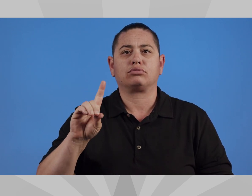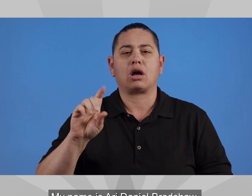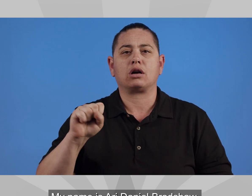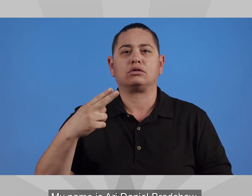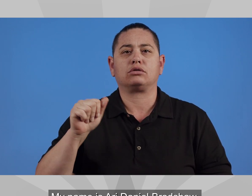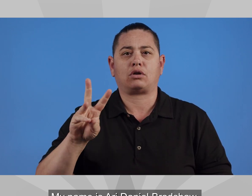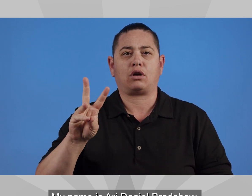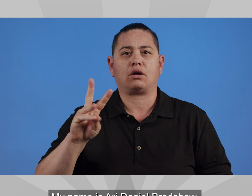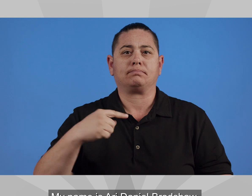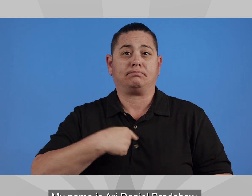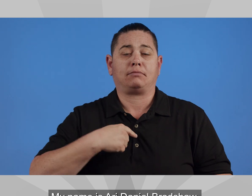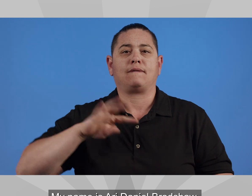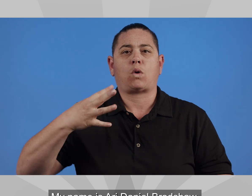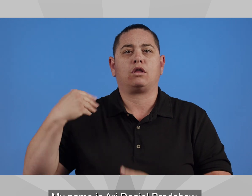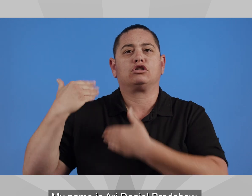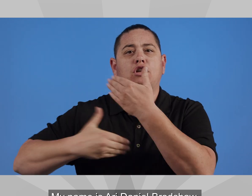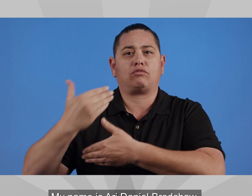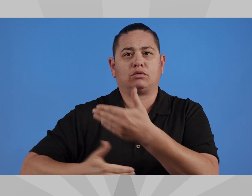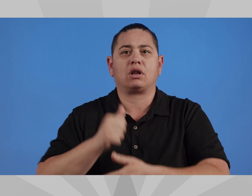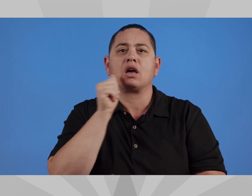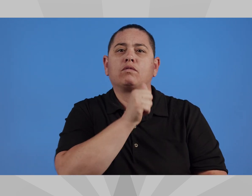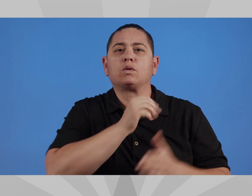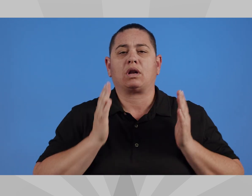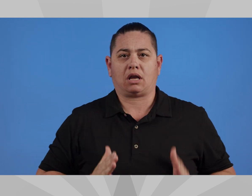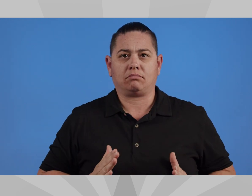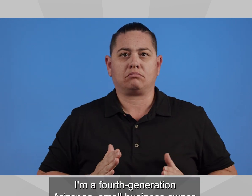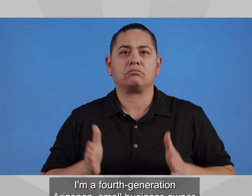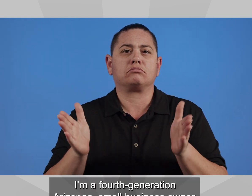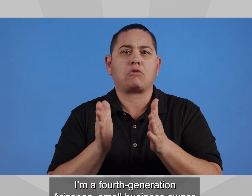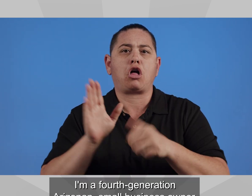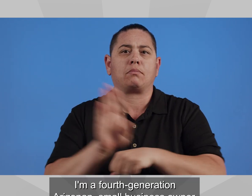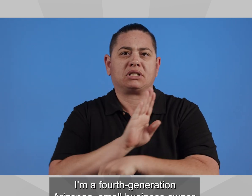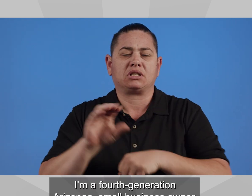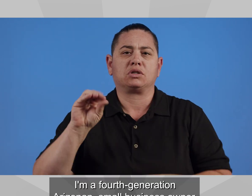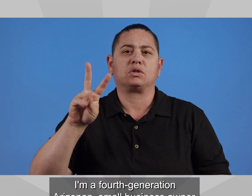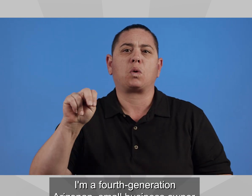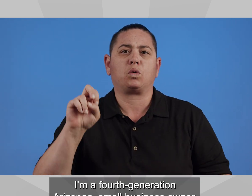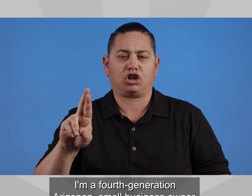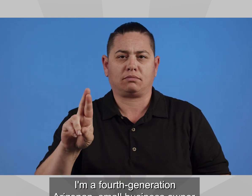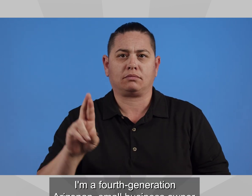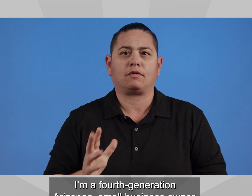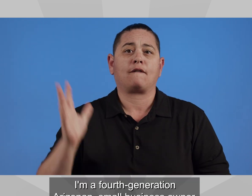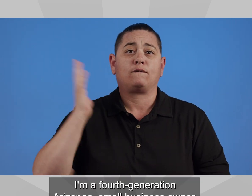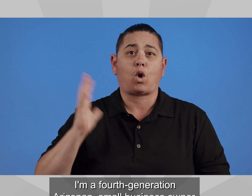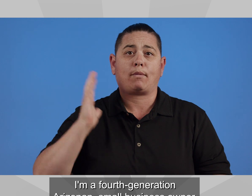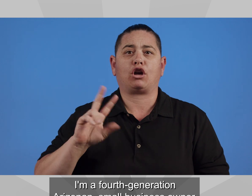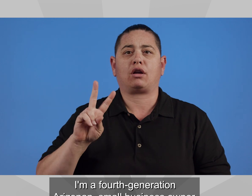My name is Ari Daniel Bradshaw. I'm a fourth-generation Arizonan,